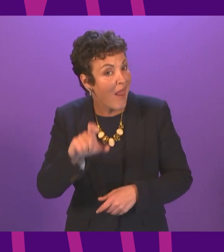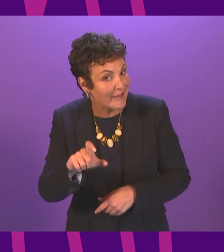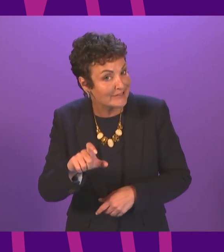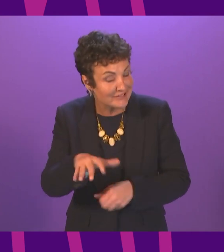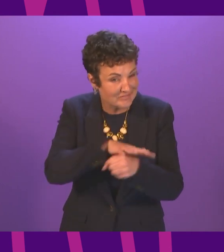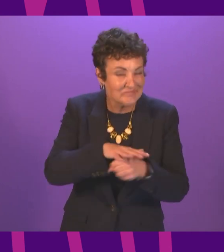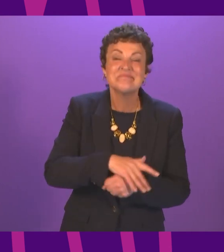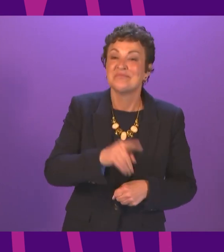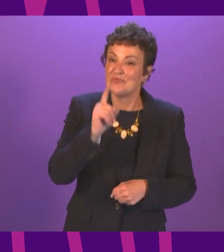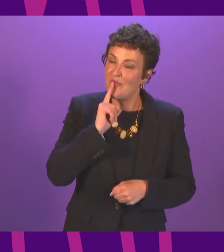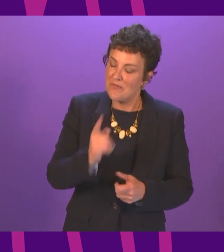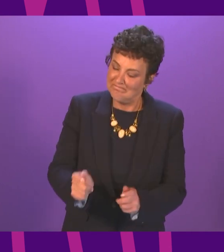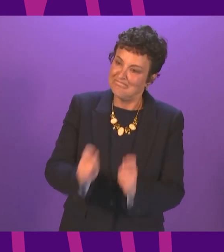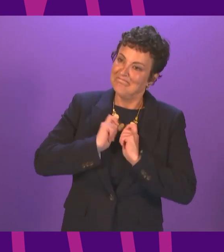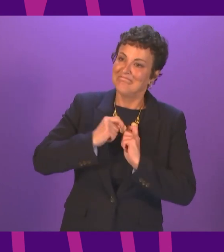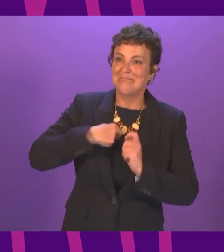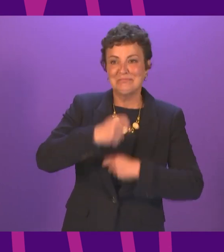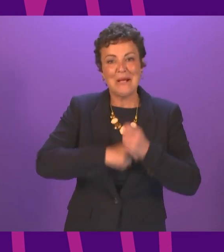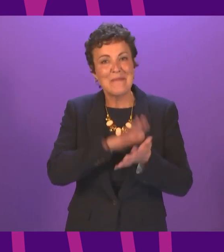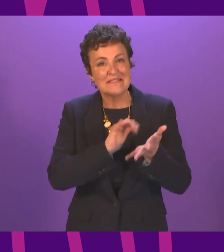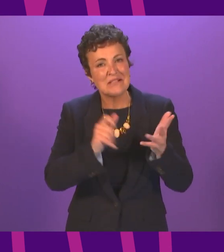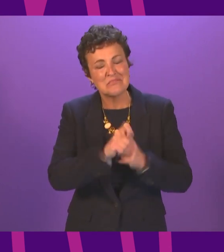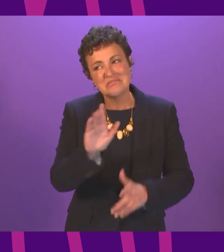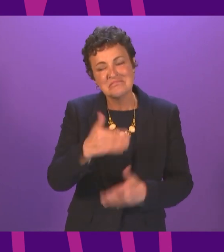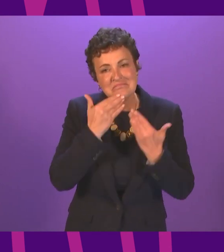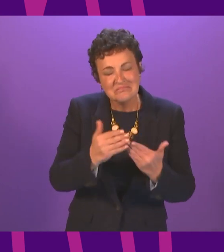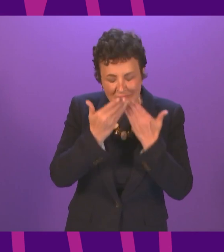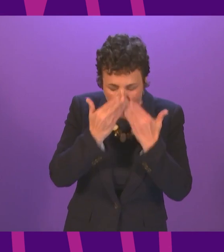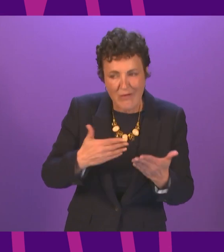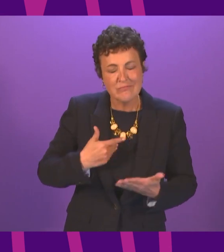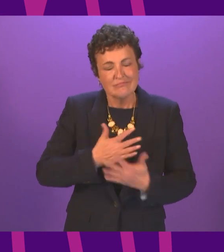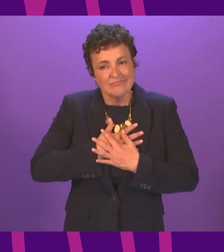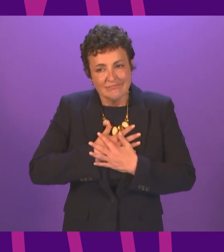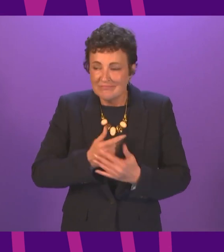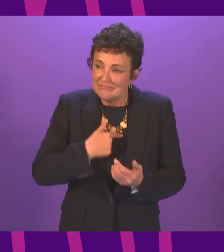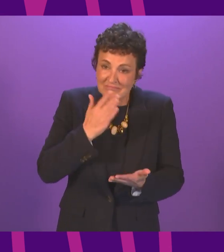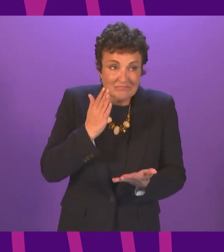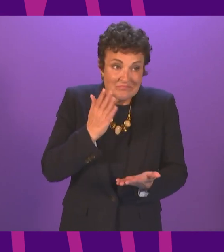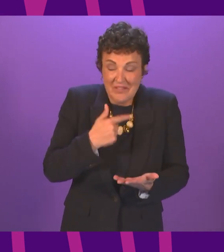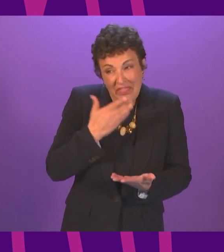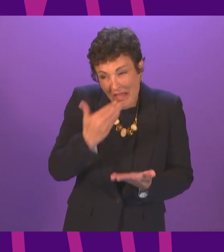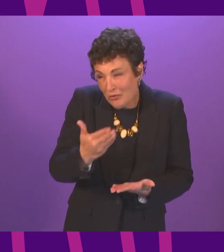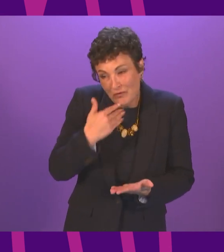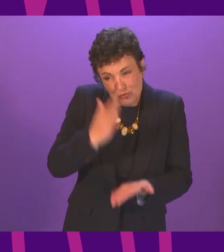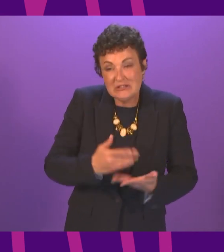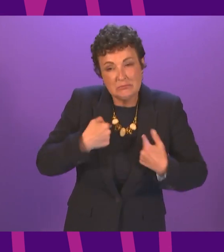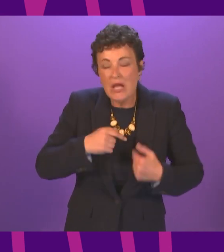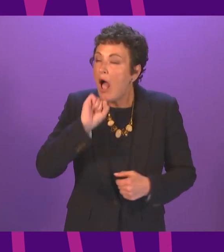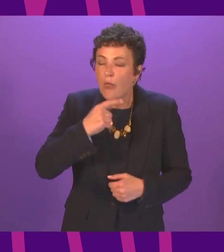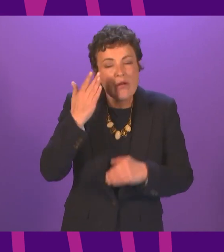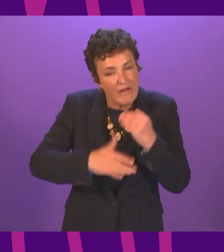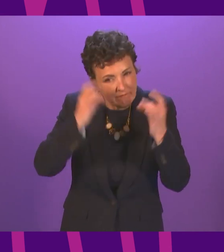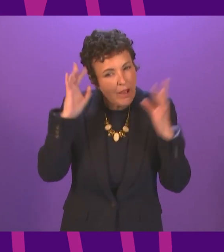in me to represent them in our nation's parliament it's a huge honour and privilege and it's one that I never have or will take for granted